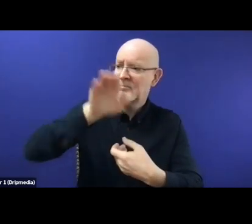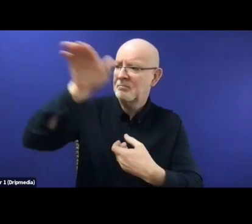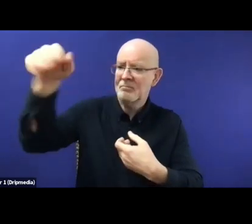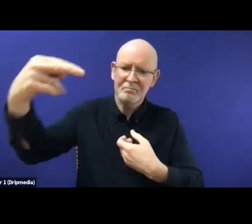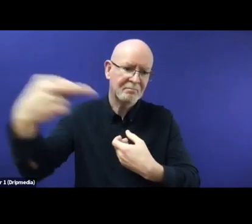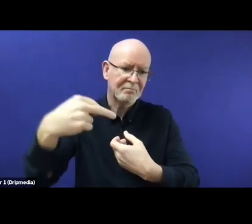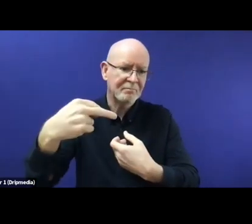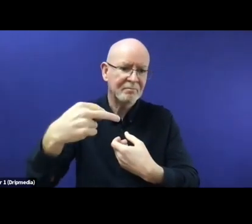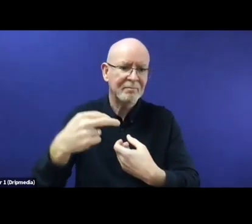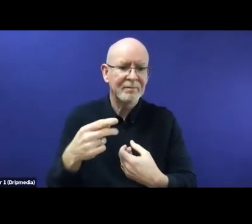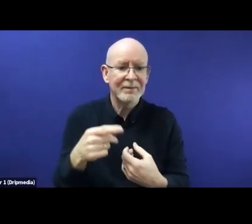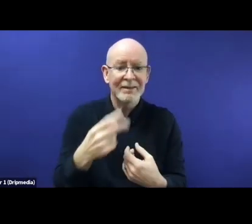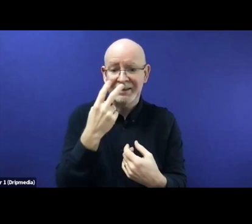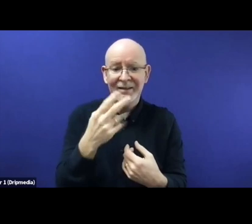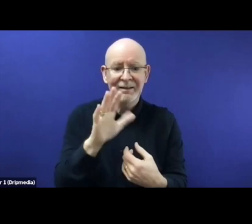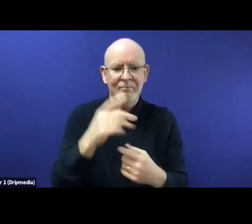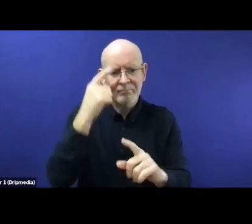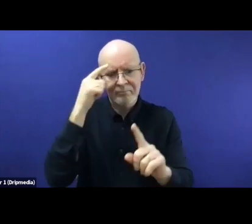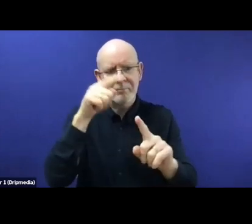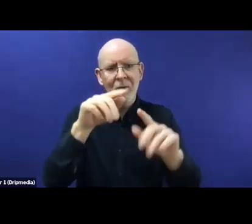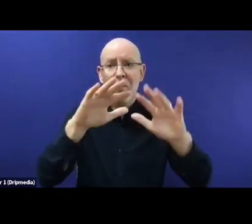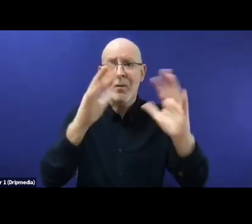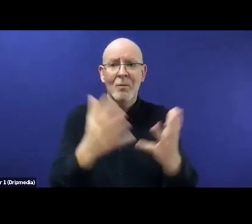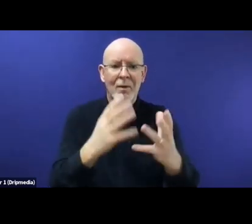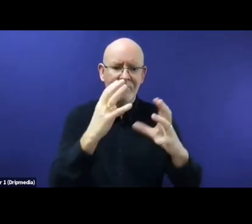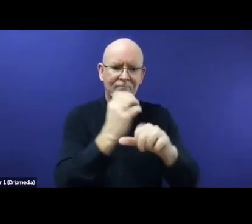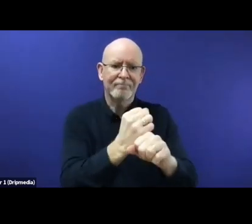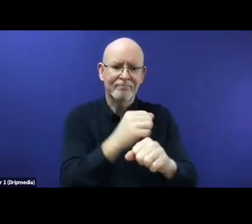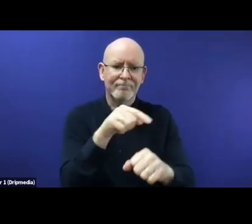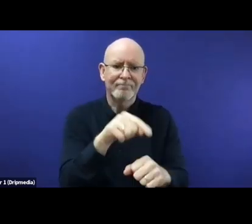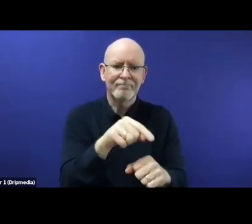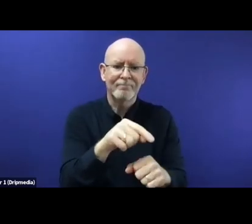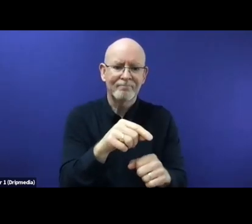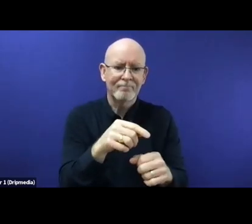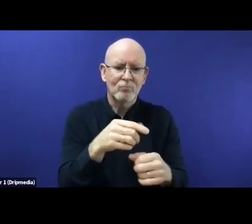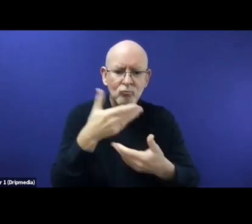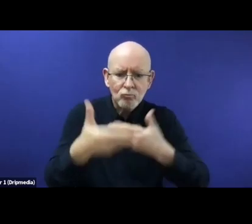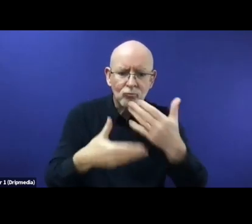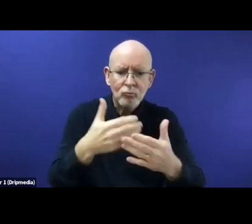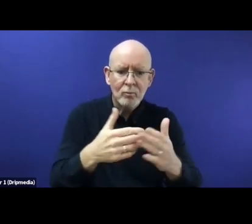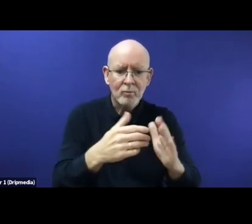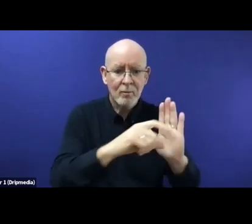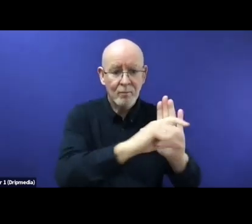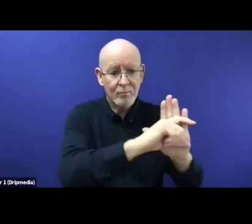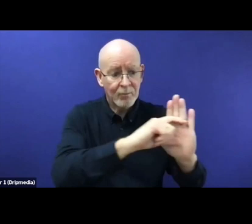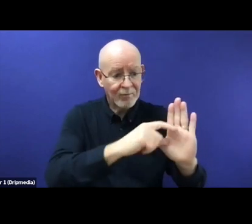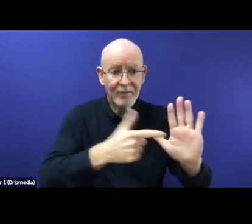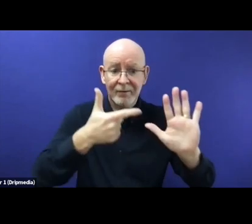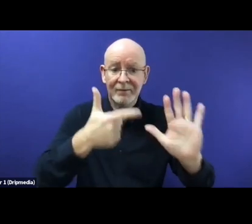on host countries, enhancing refugee self-reliance, expanding access to third-country solutions, and